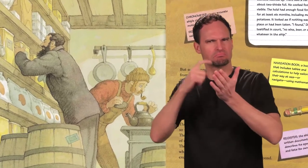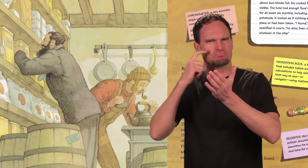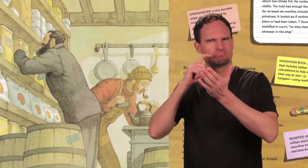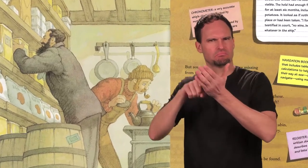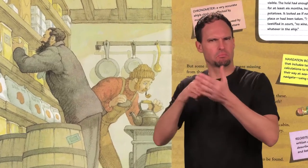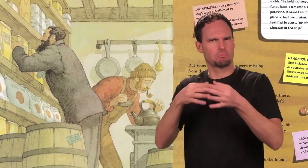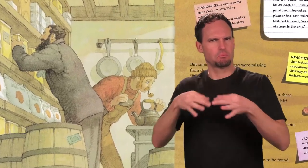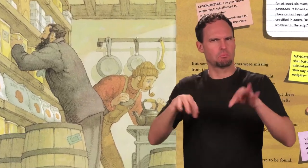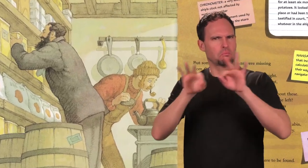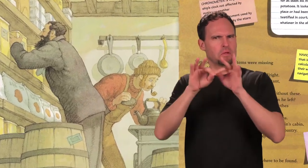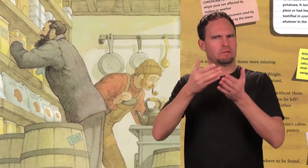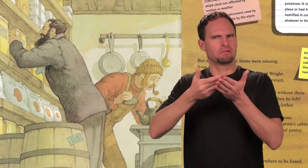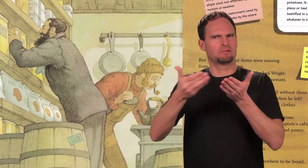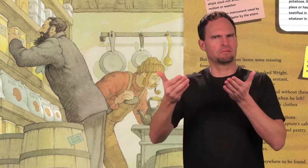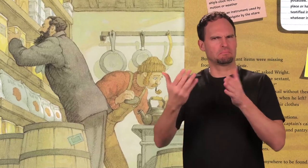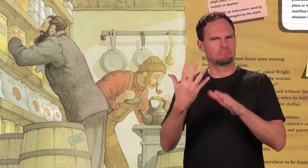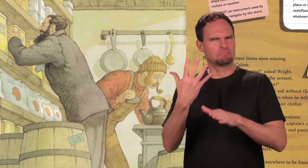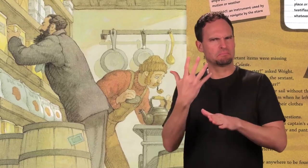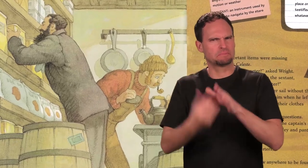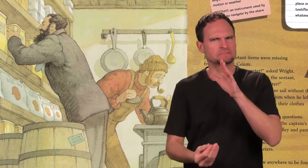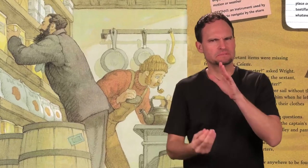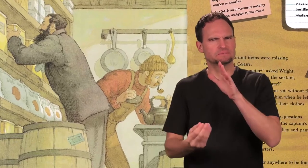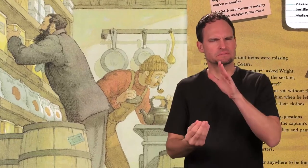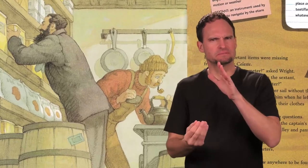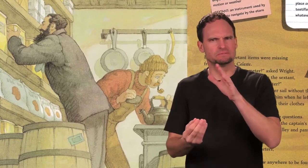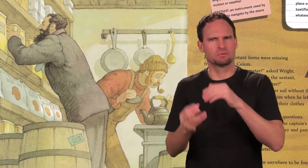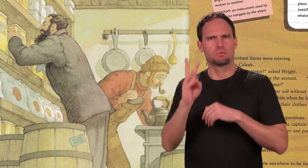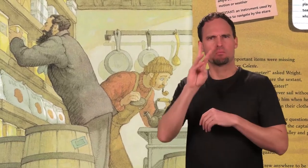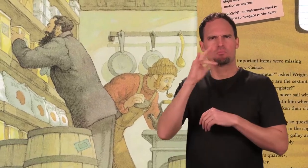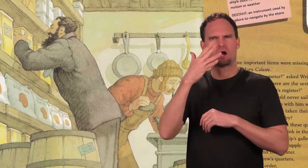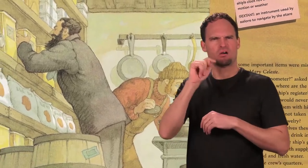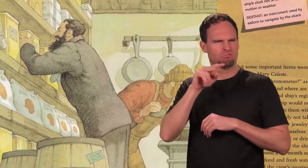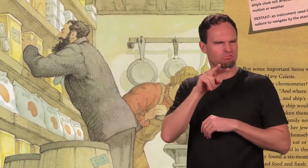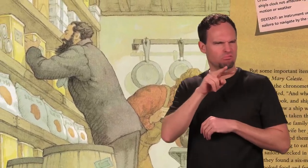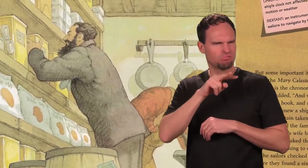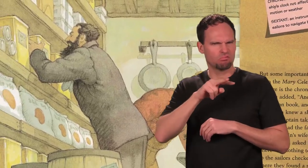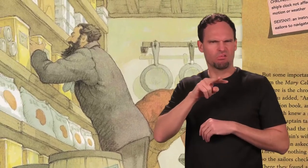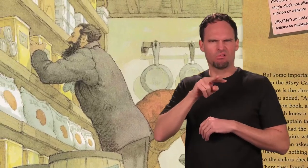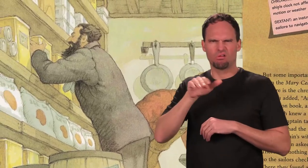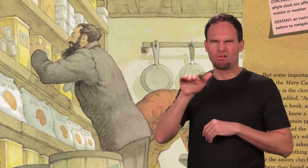But some of the most important items were missing from the Mary Celeste.